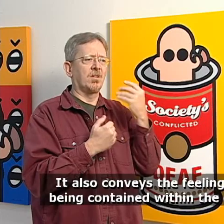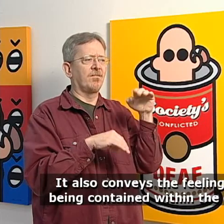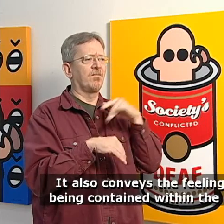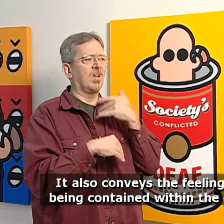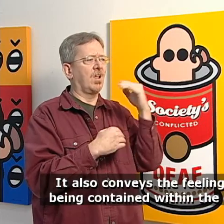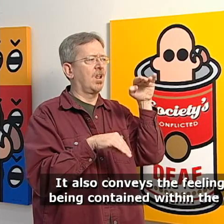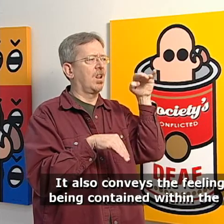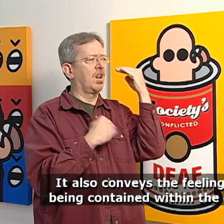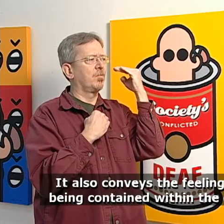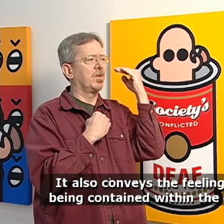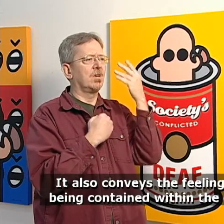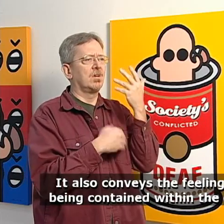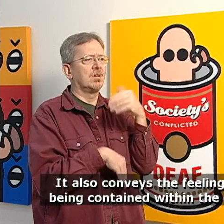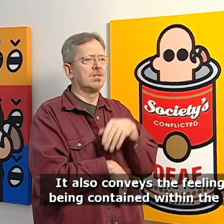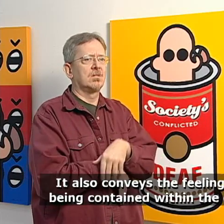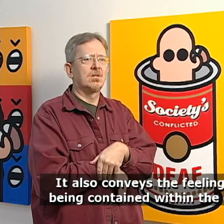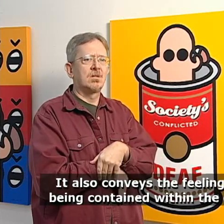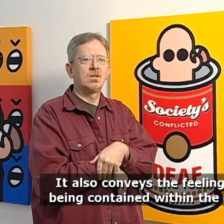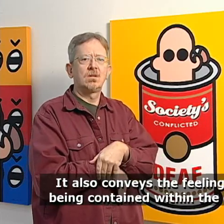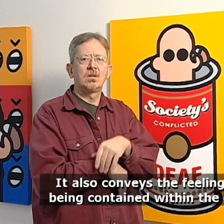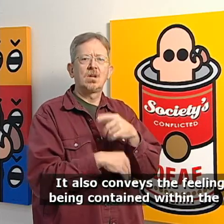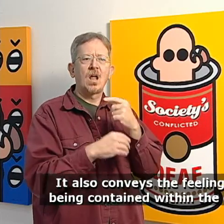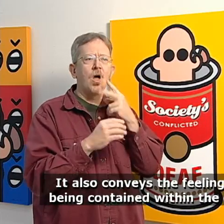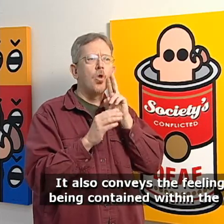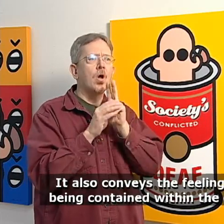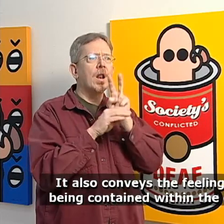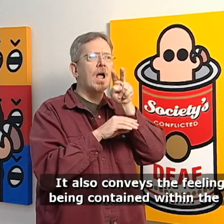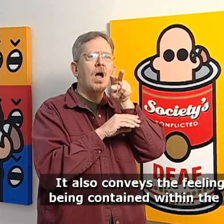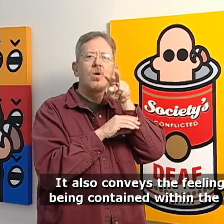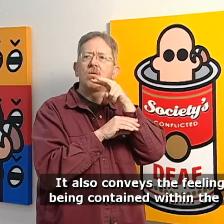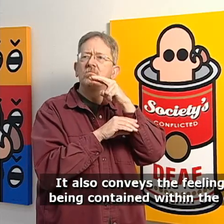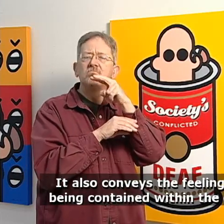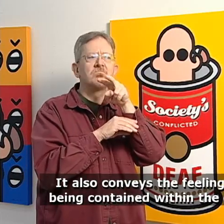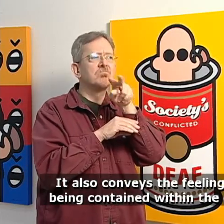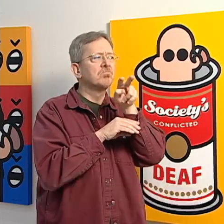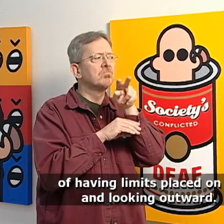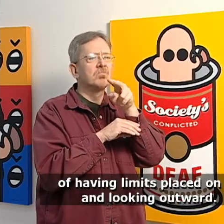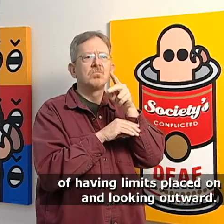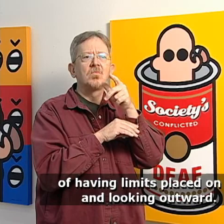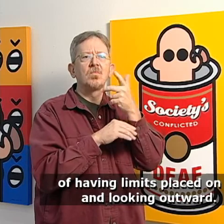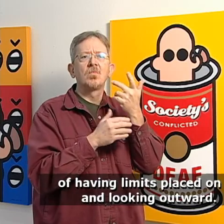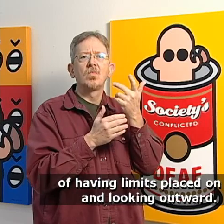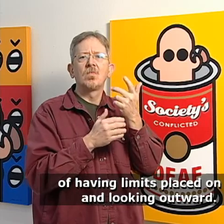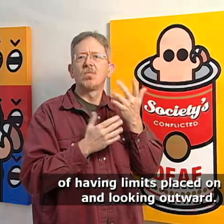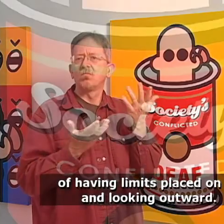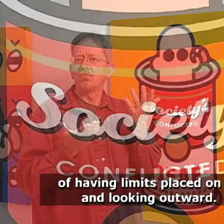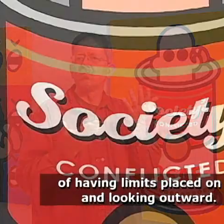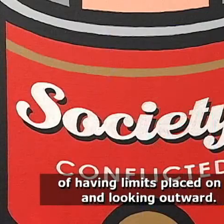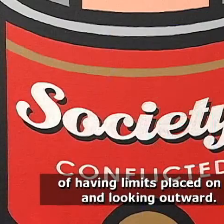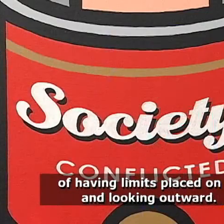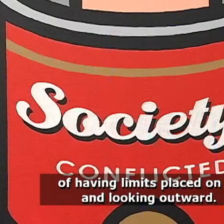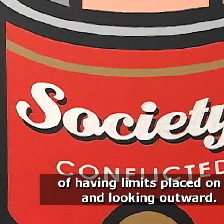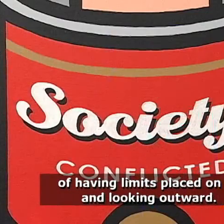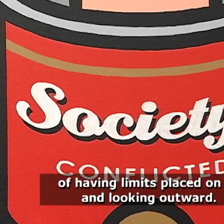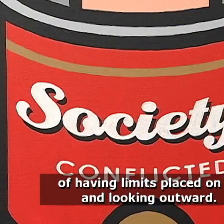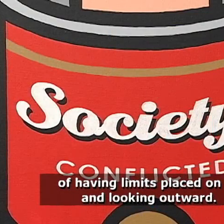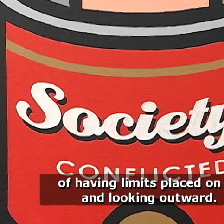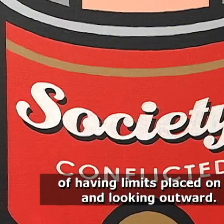It also conveys the feeling of being contained within the can. Of having limits placed on us and looking